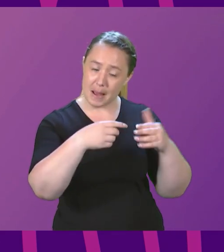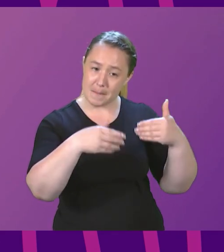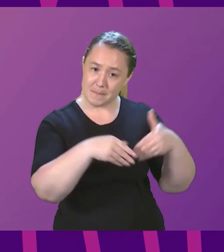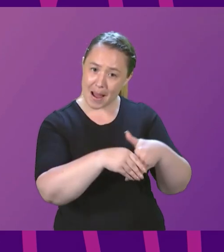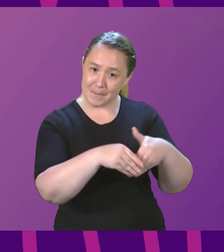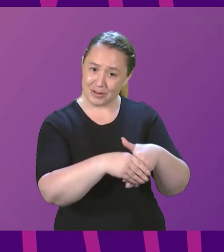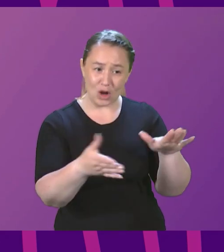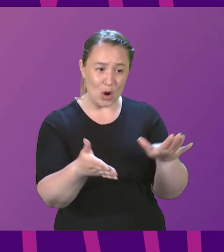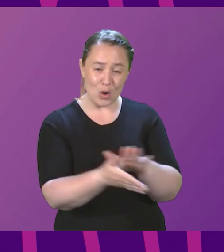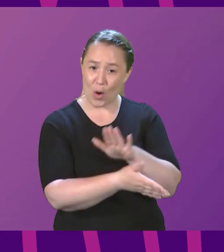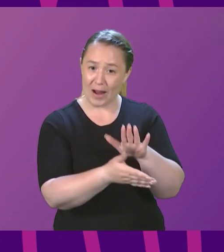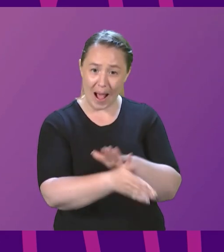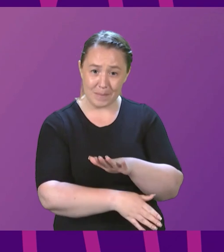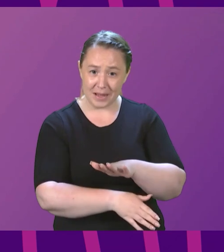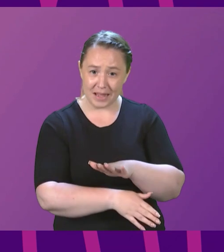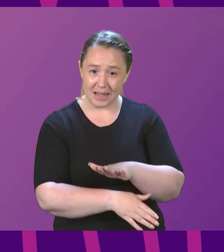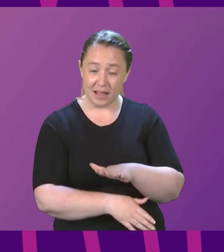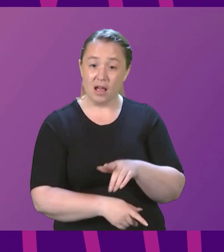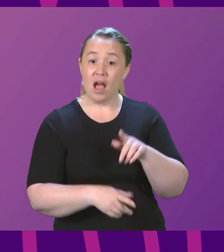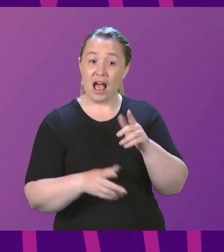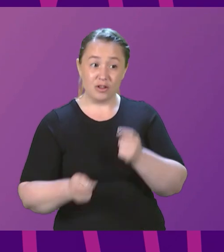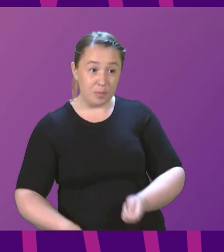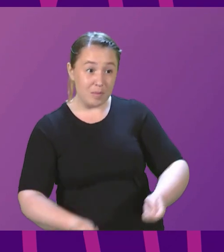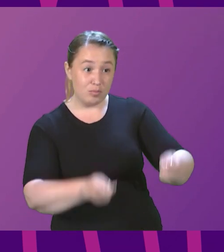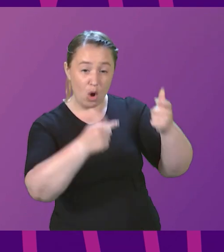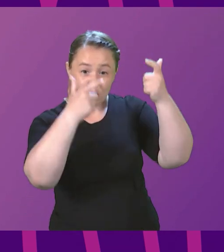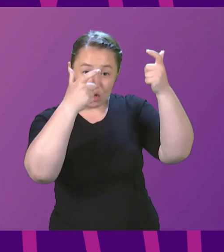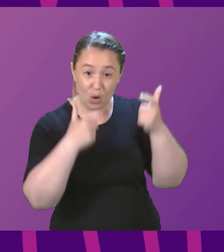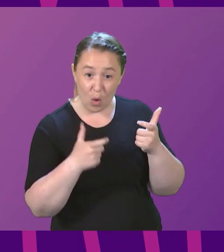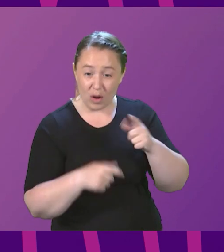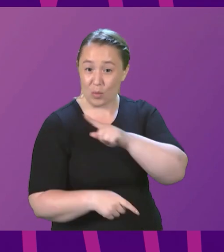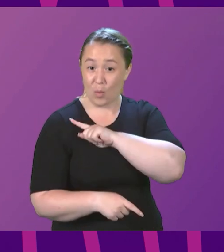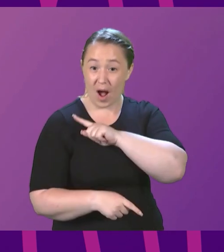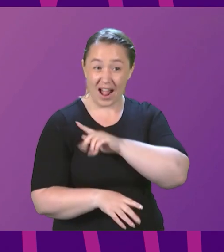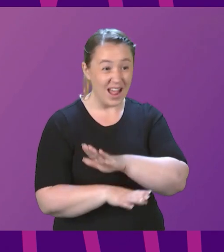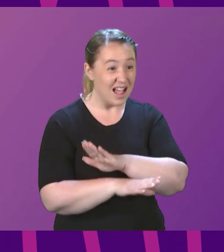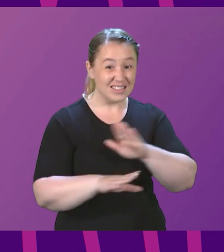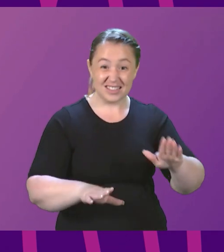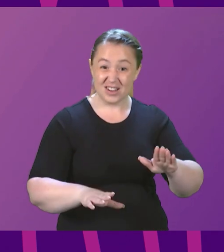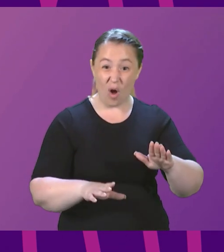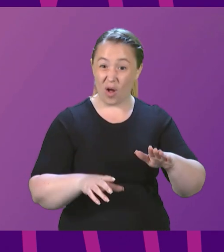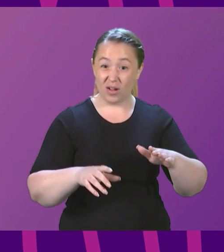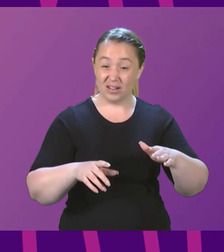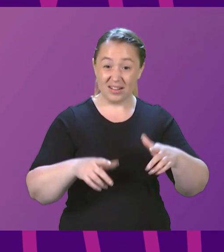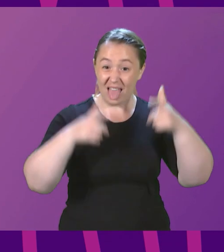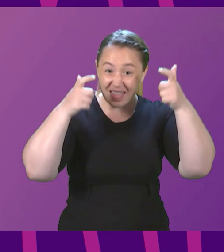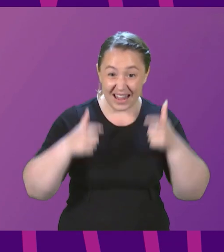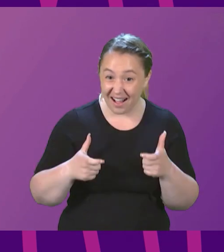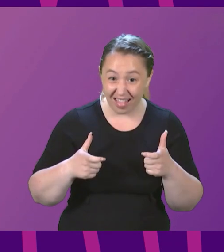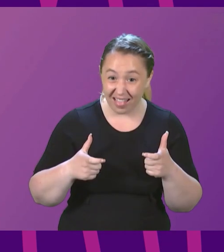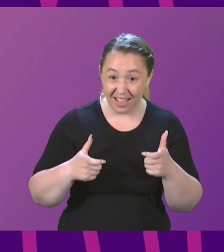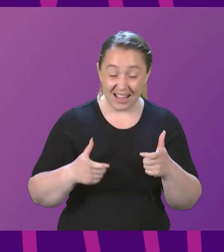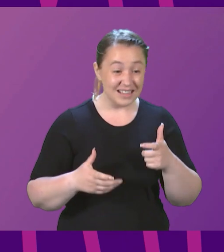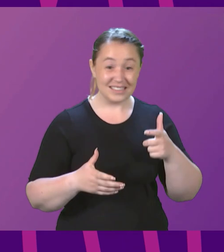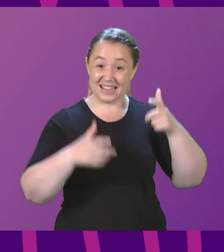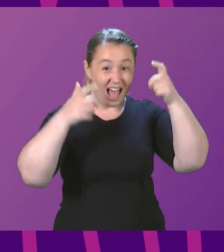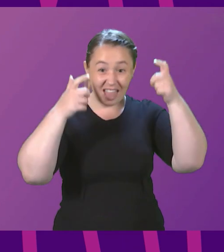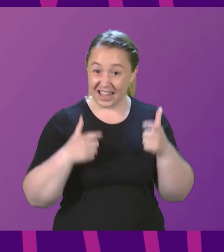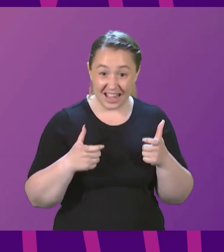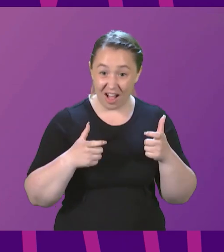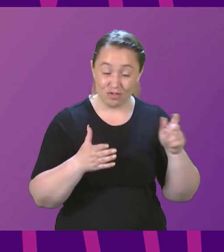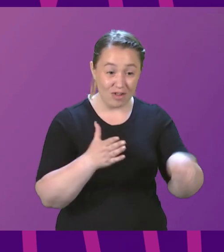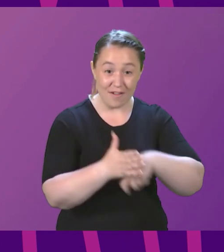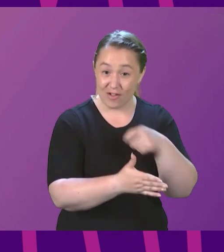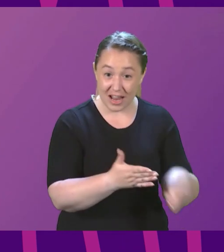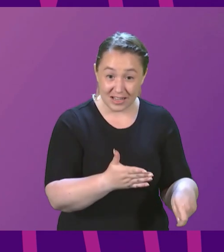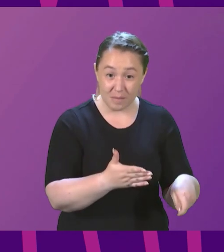to the court because the legality of it is not known. Therefore, it is a potentially illegal referendum and it